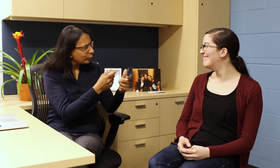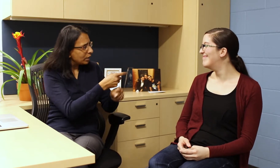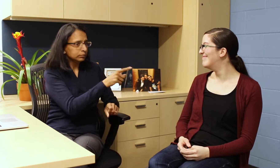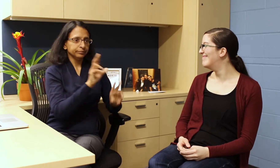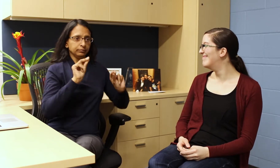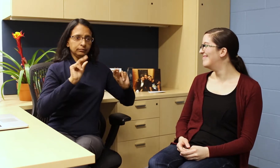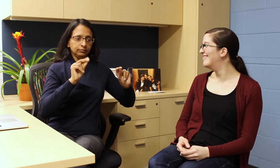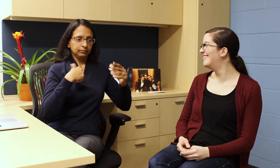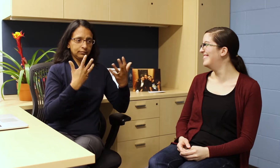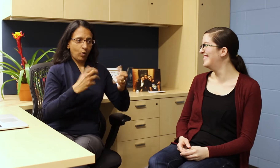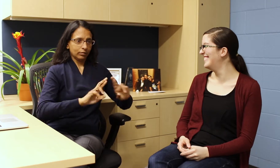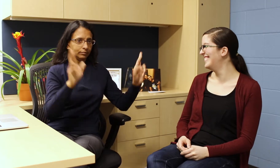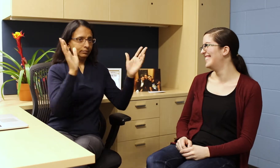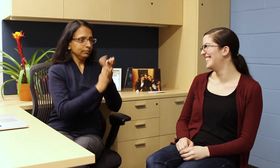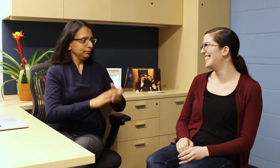earnestly said no. You were ready to start.